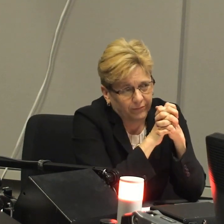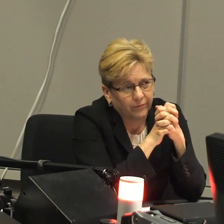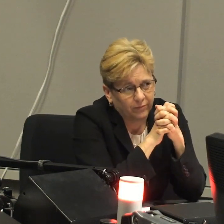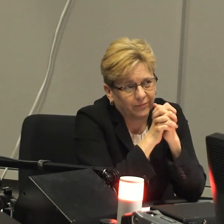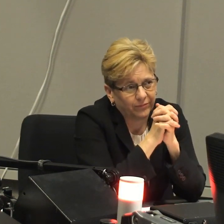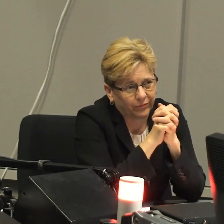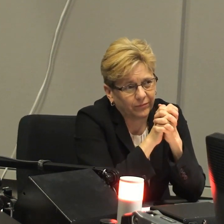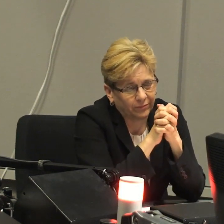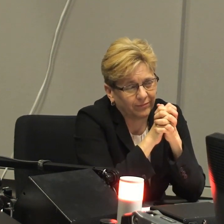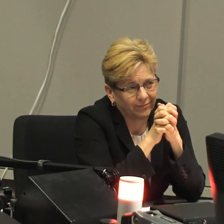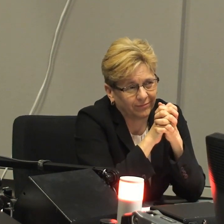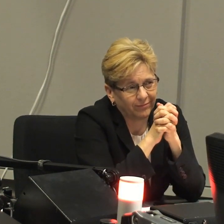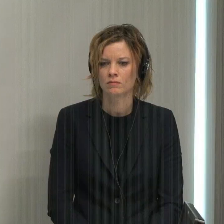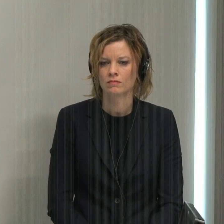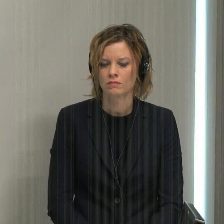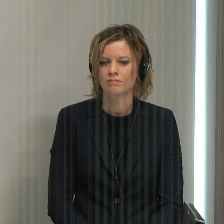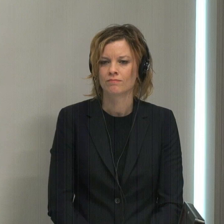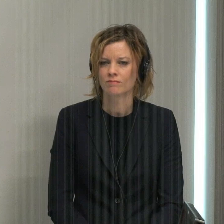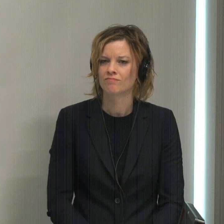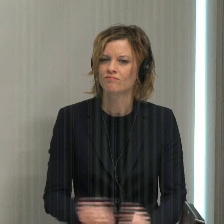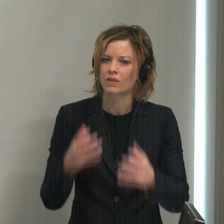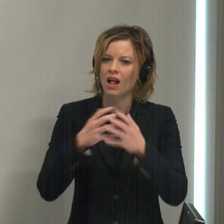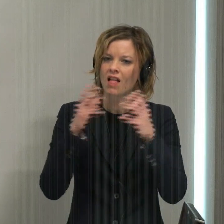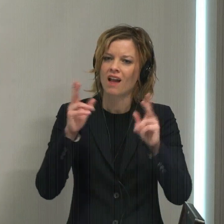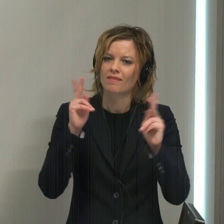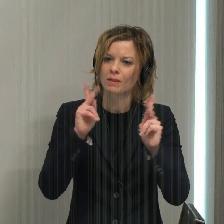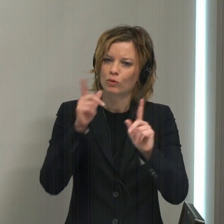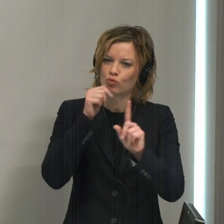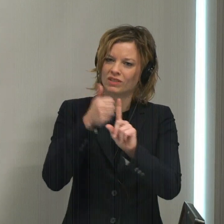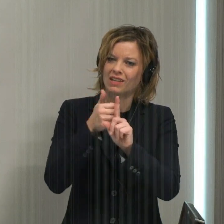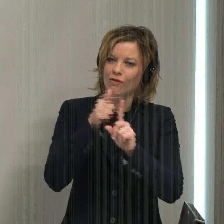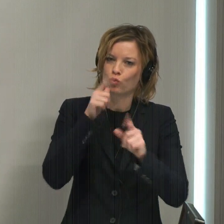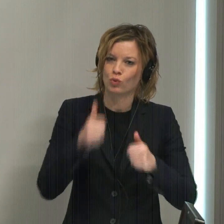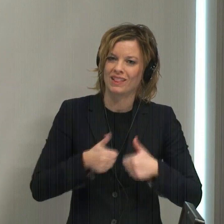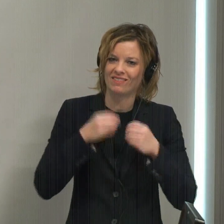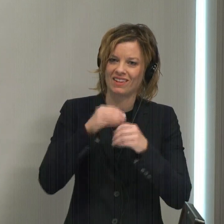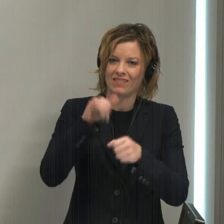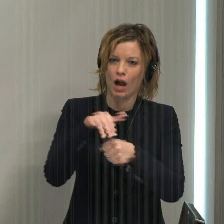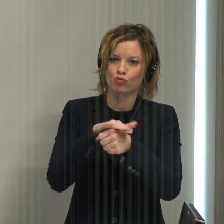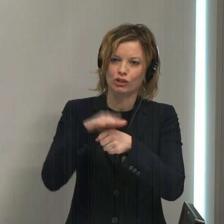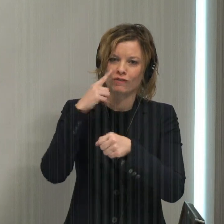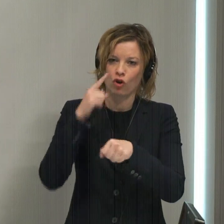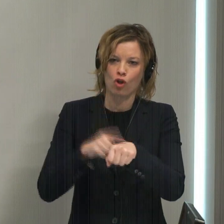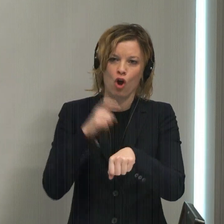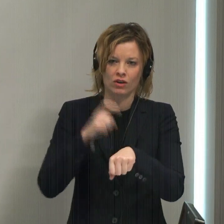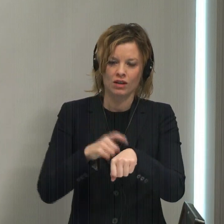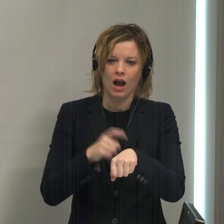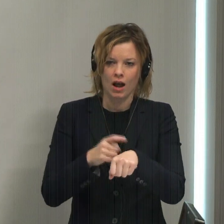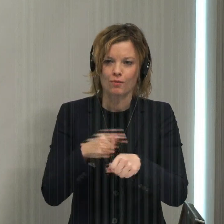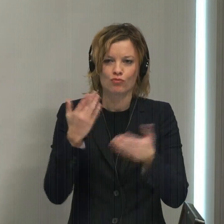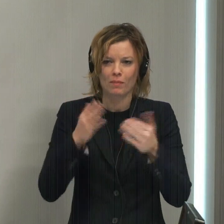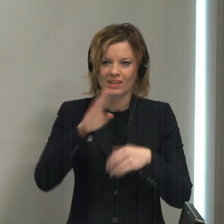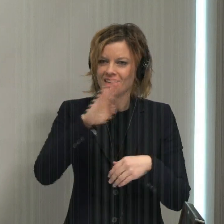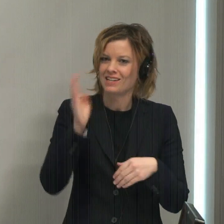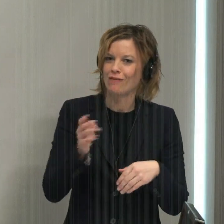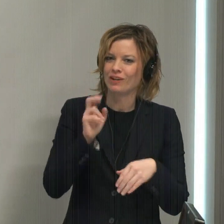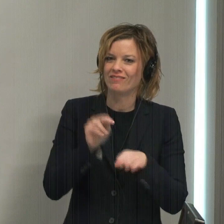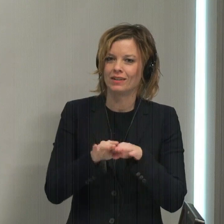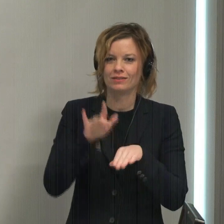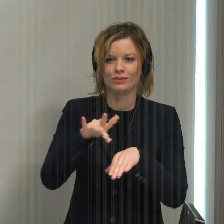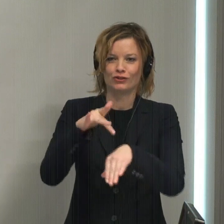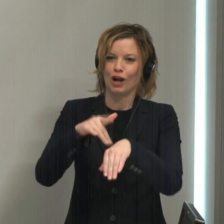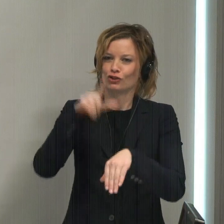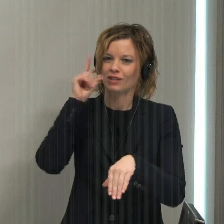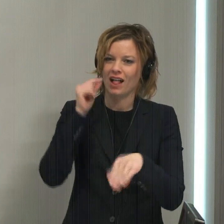in this city in particular, too. A lot of people who have lived in this region for a long time have probably never set foot